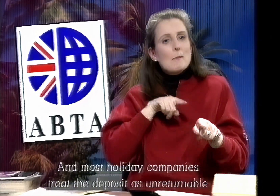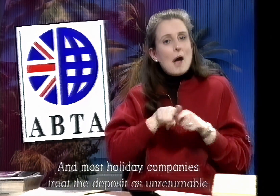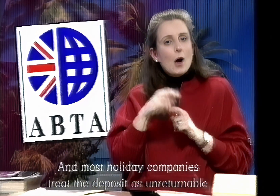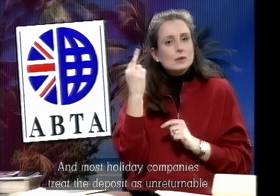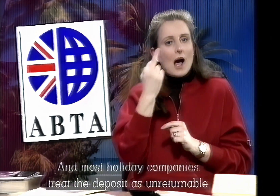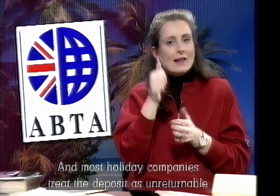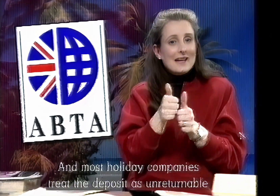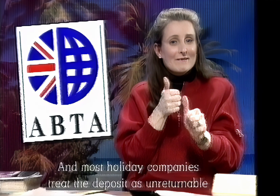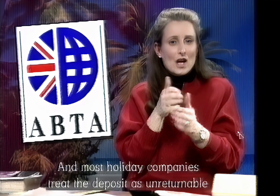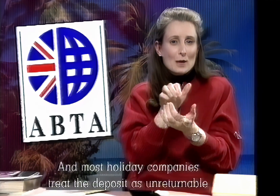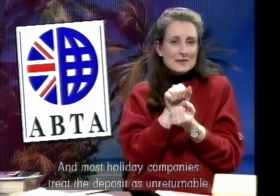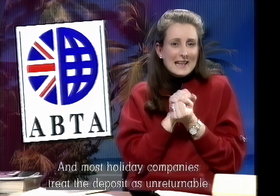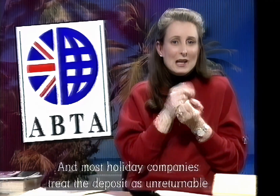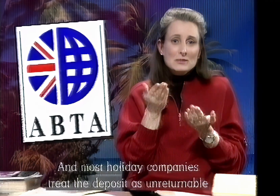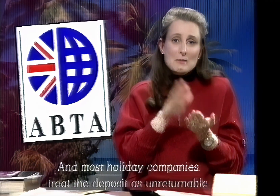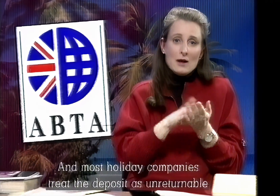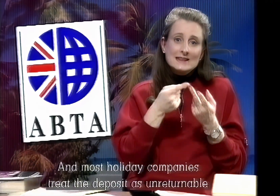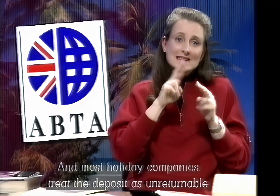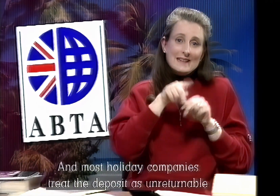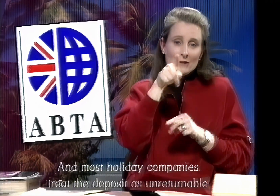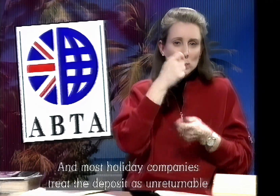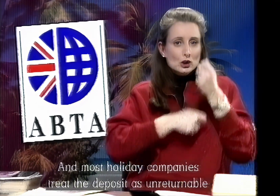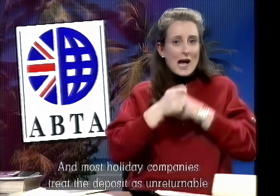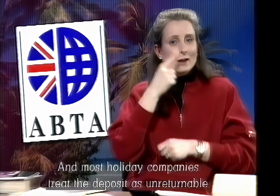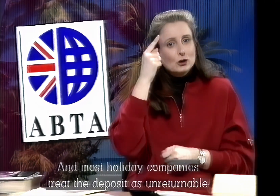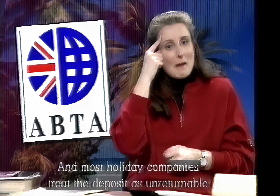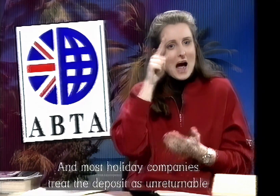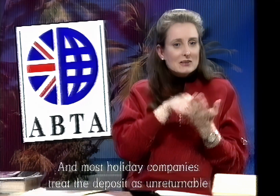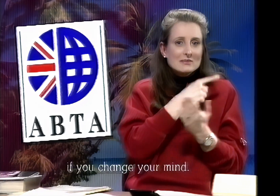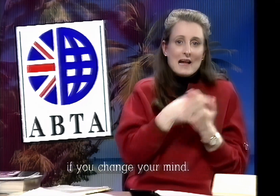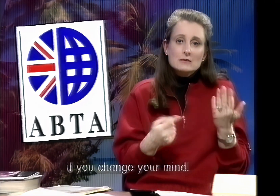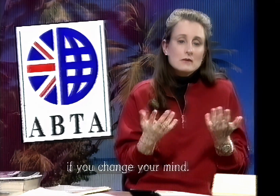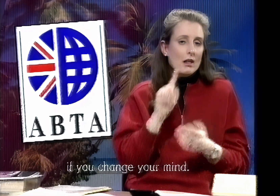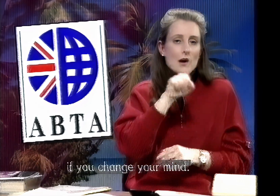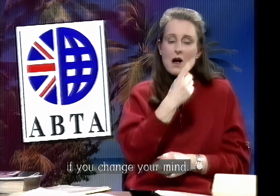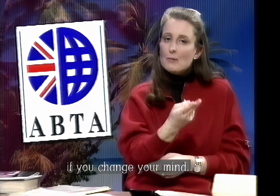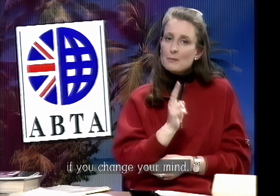And most holiday companies treat the deposit as unreturnable if you change your mind.